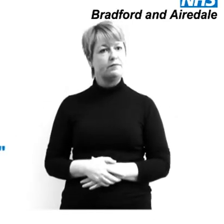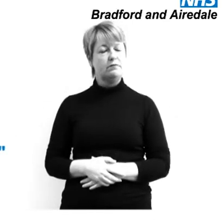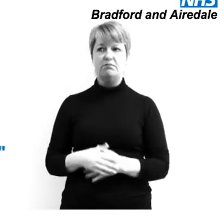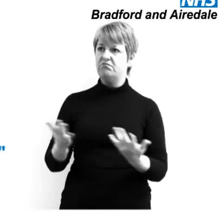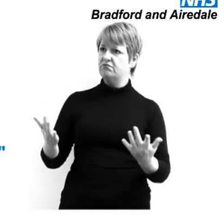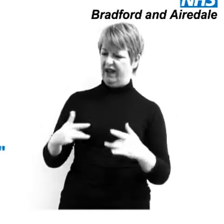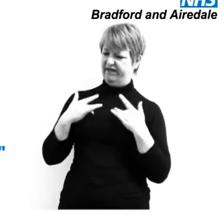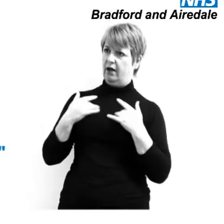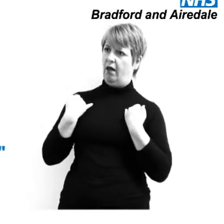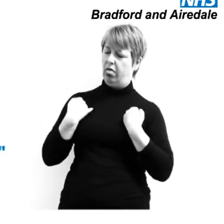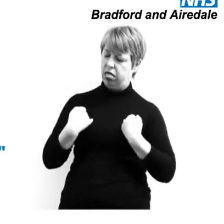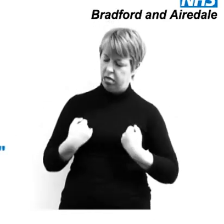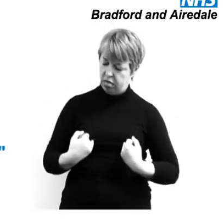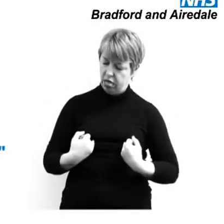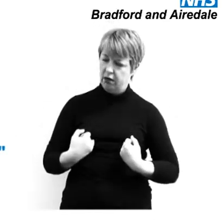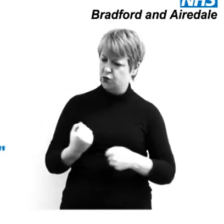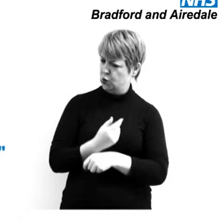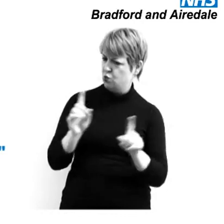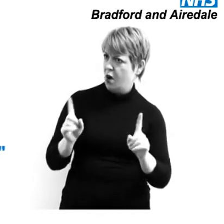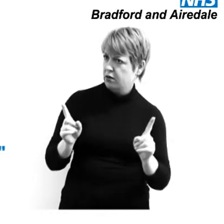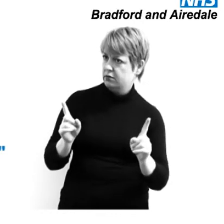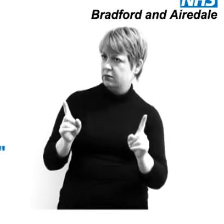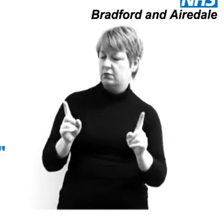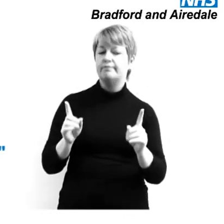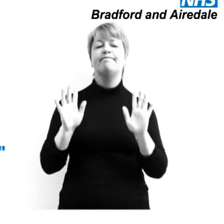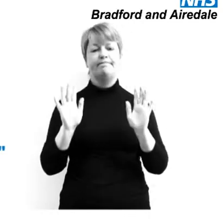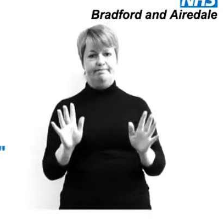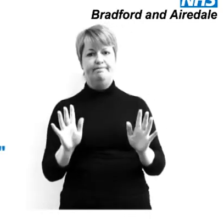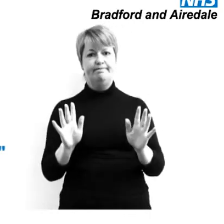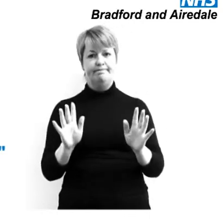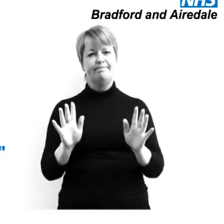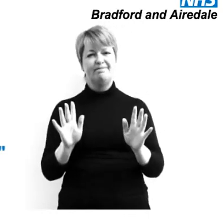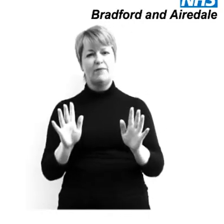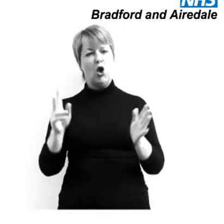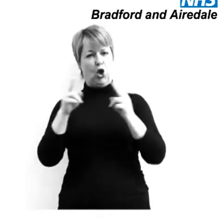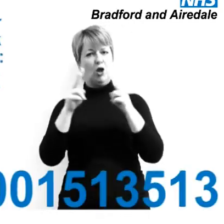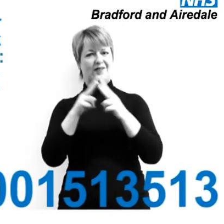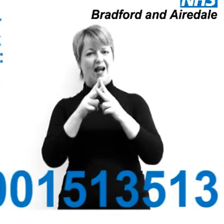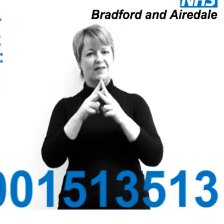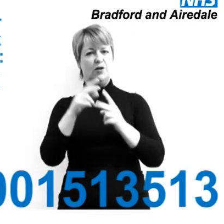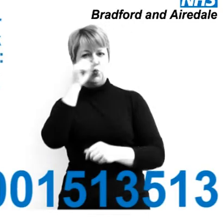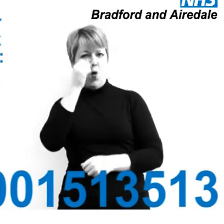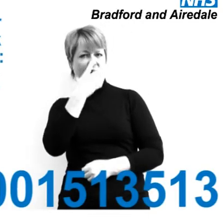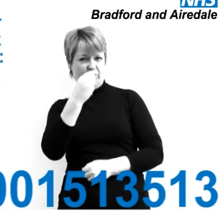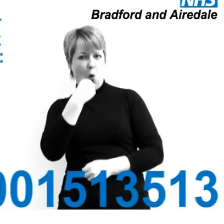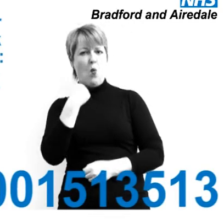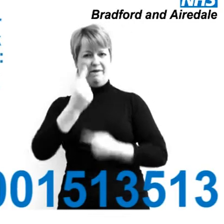If I feel unwell, what should I do? Call the swine flu information line on 0800